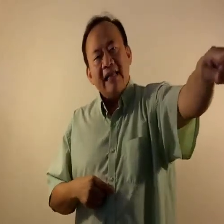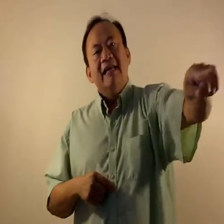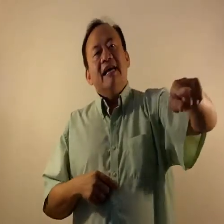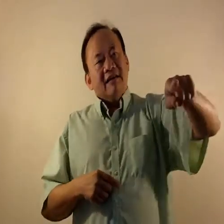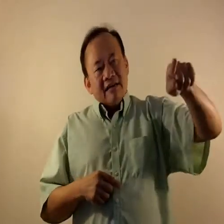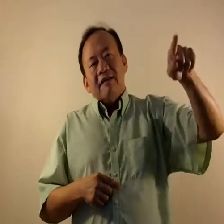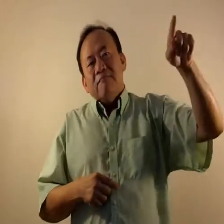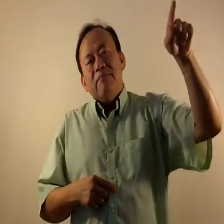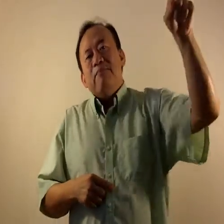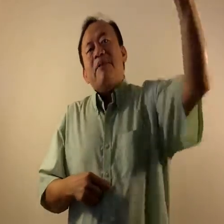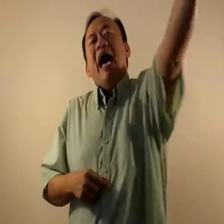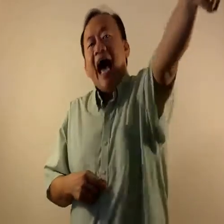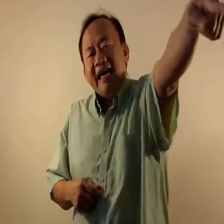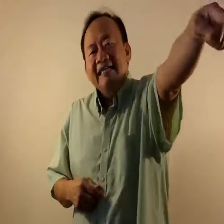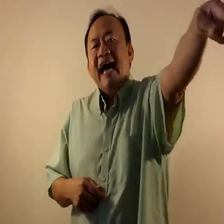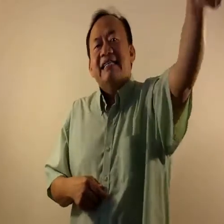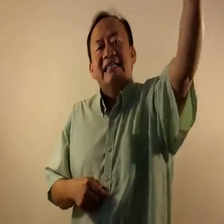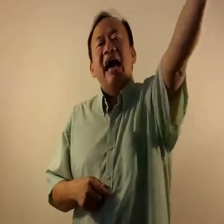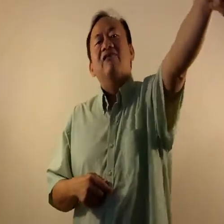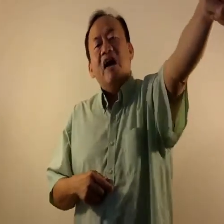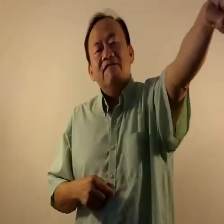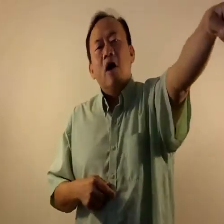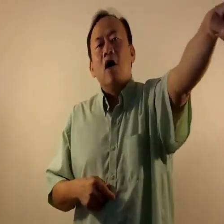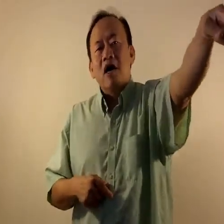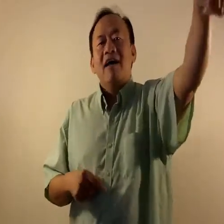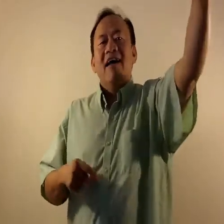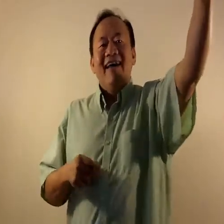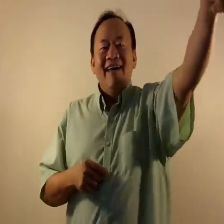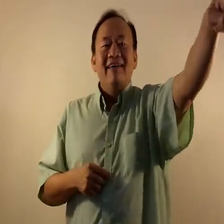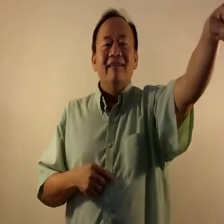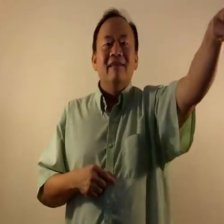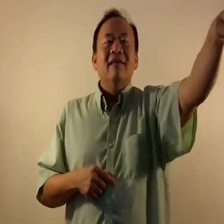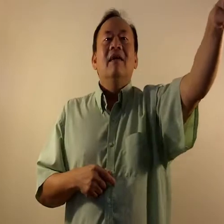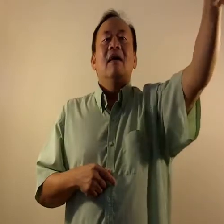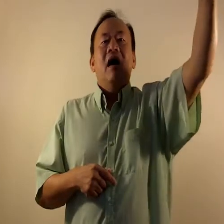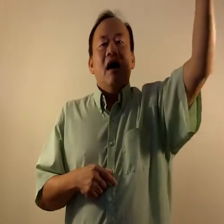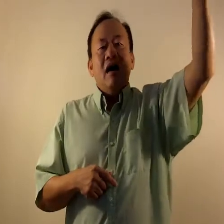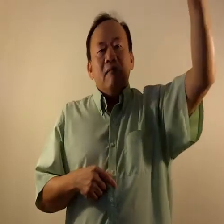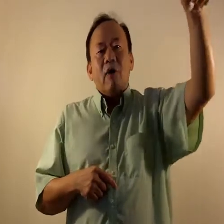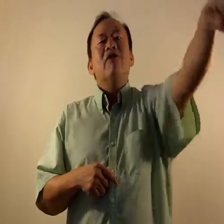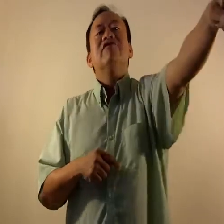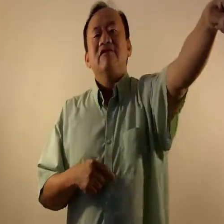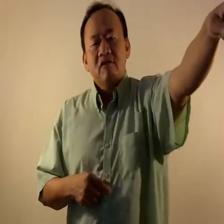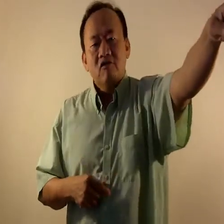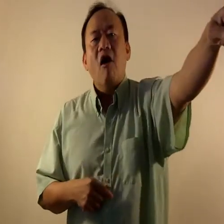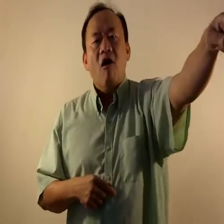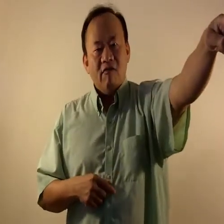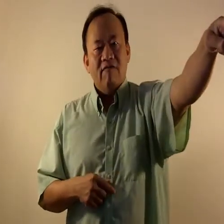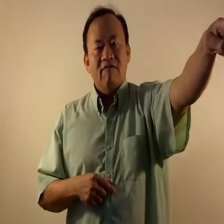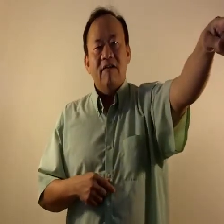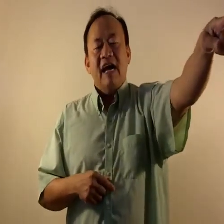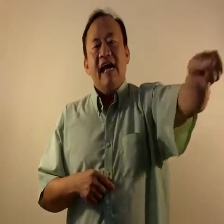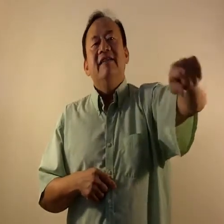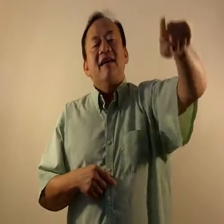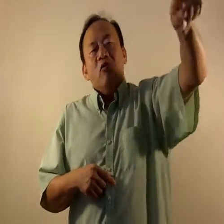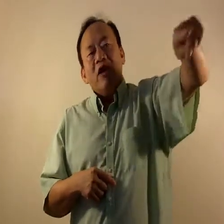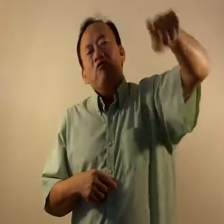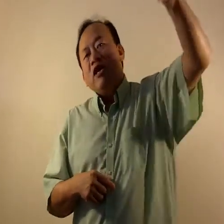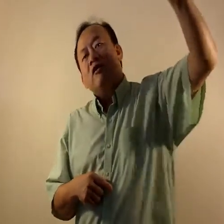And behind that, south of Ur, is Persian Gulf. And when we